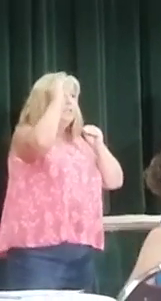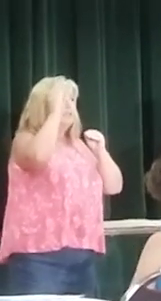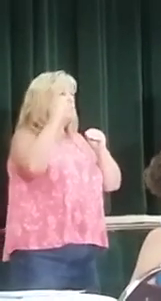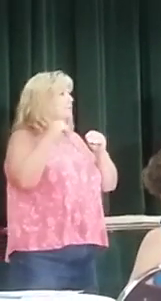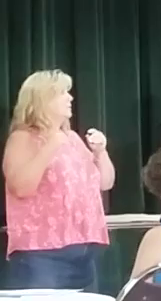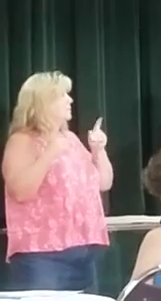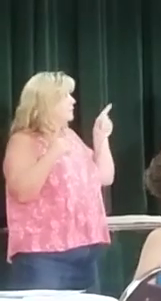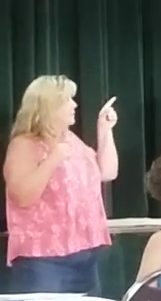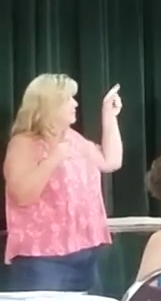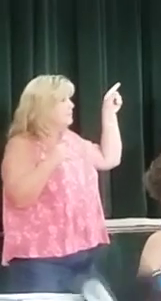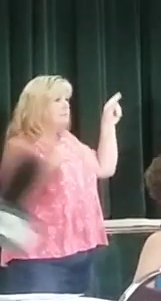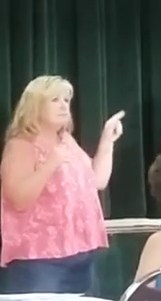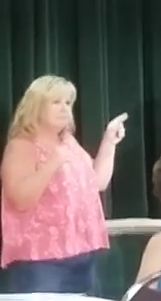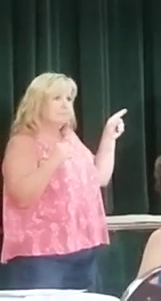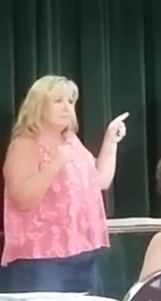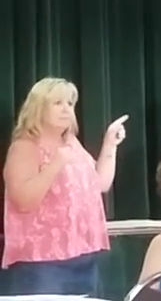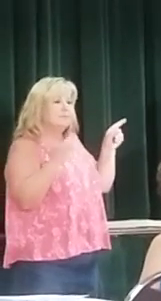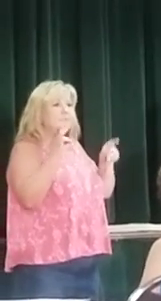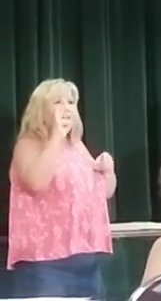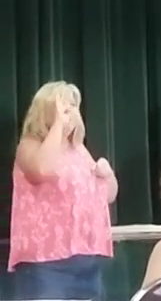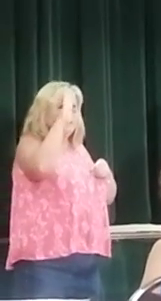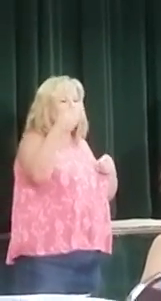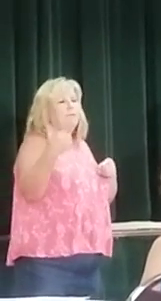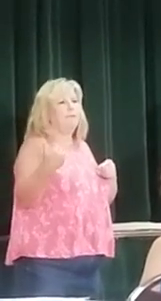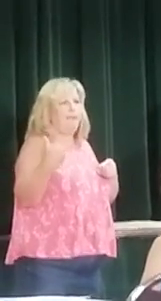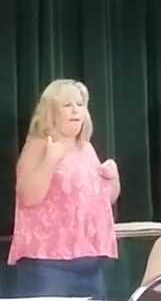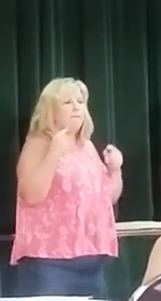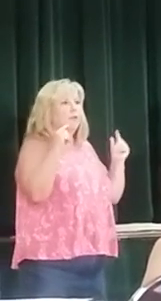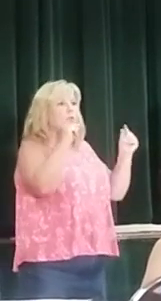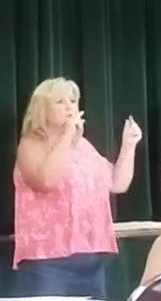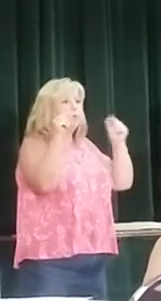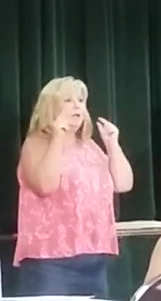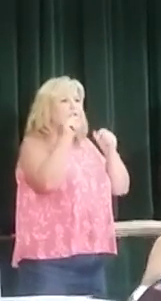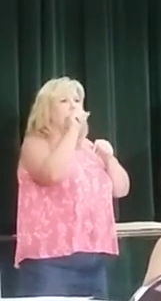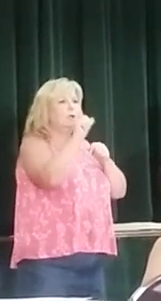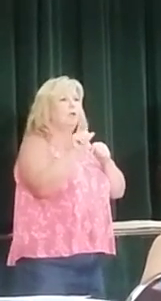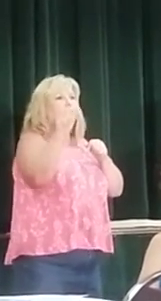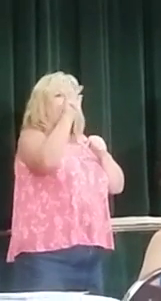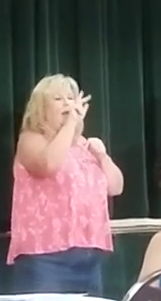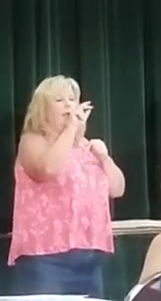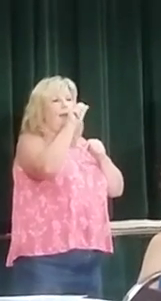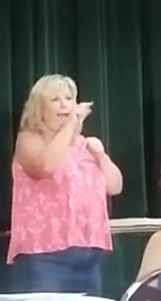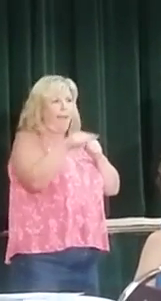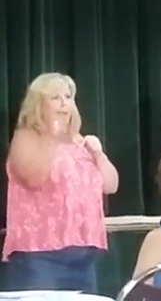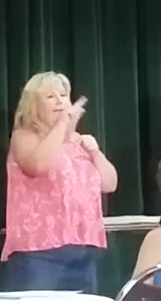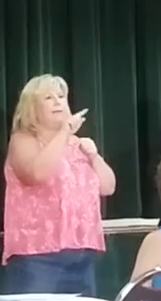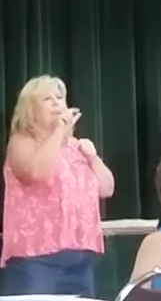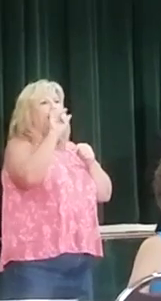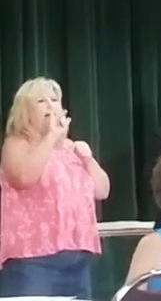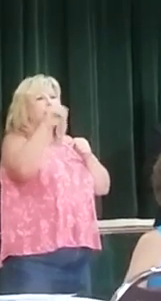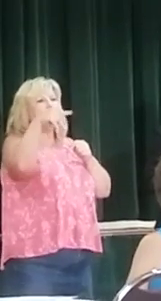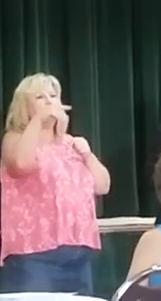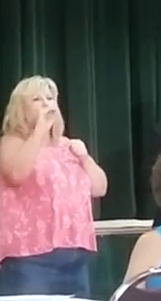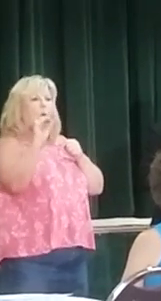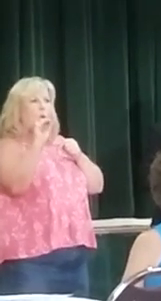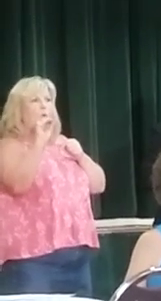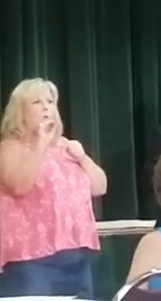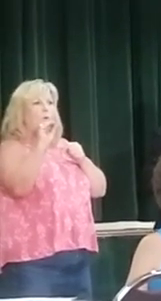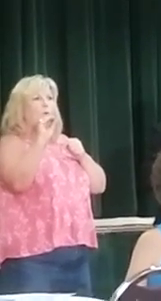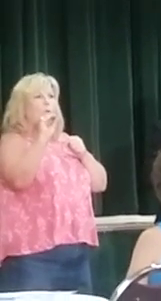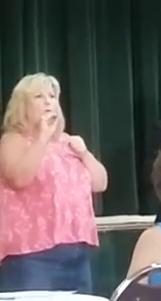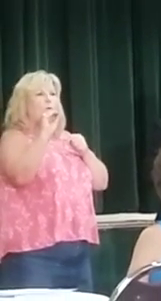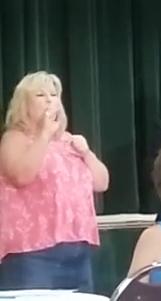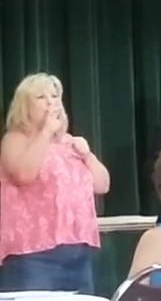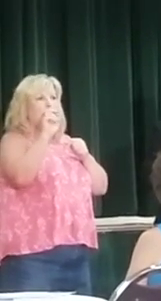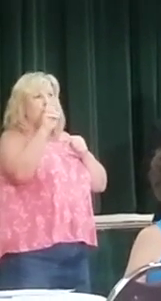these are our, we're on Facebook, we're on Twitter, at IPOReview, that's Independent Police Oversight Review,